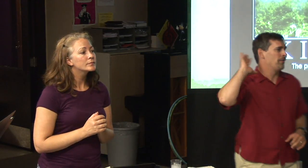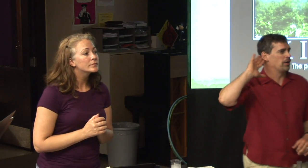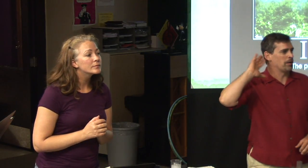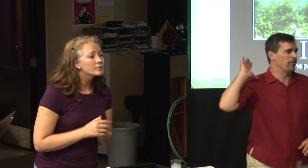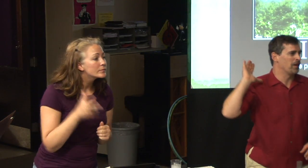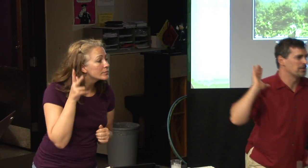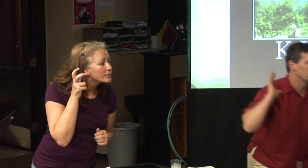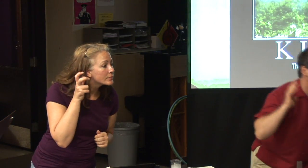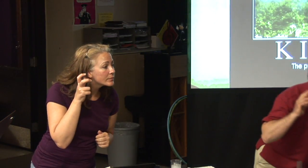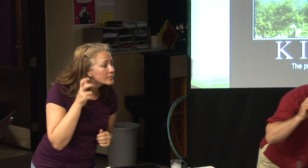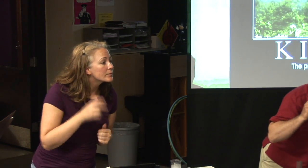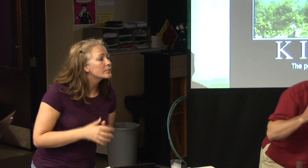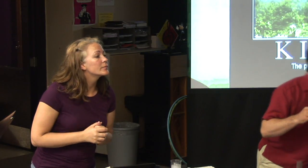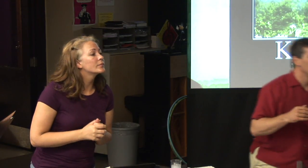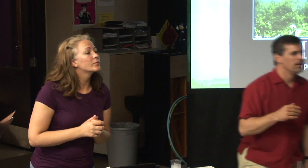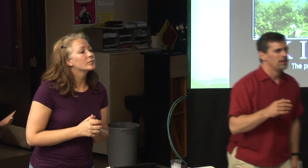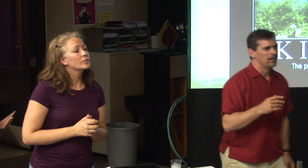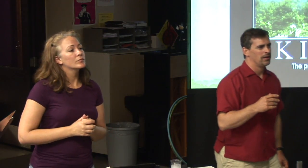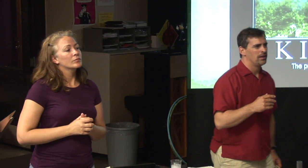I've heard them more.